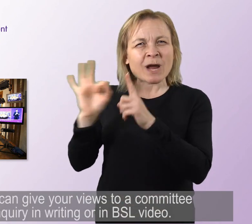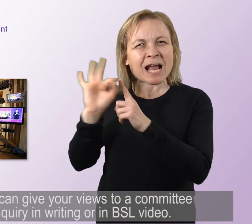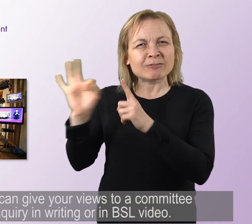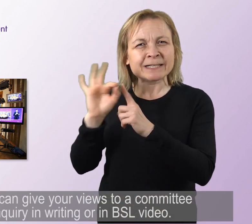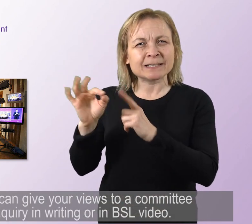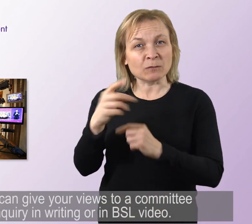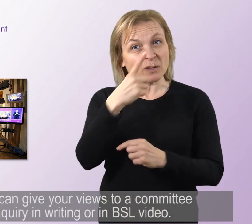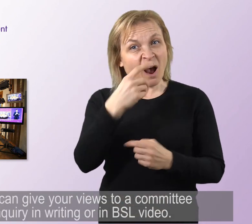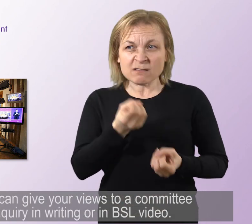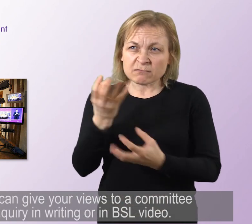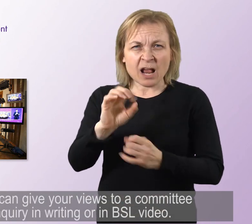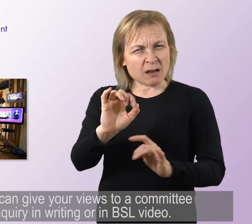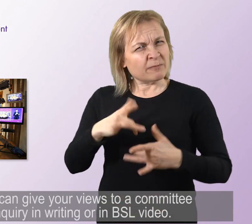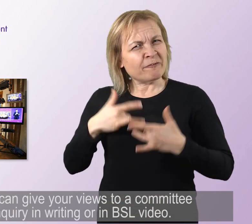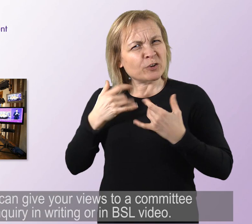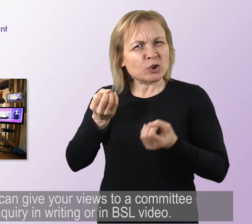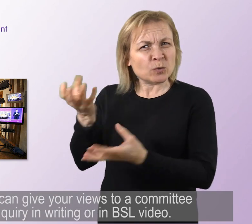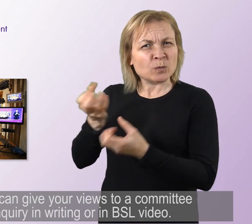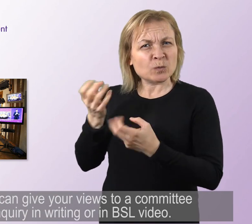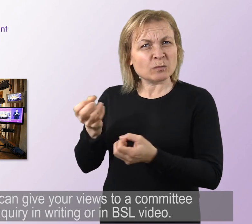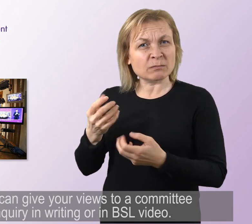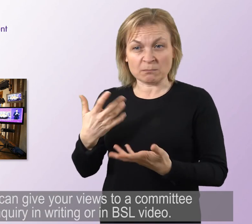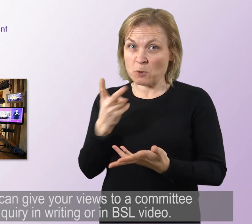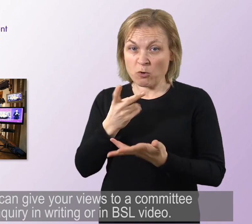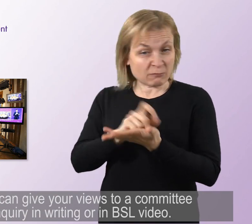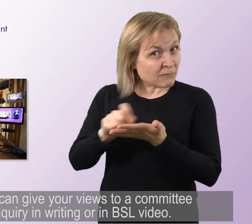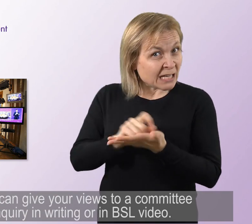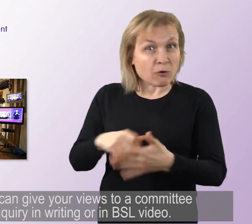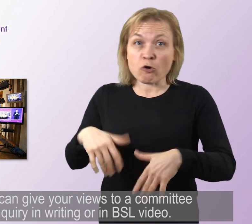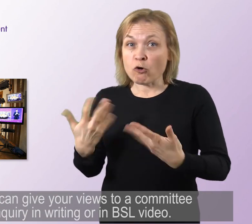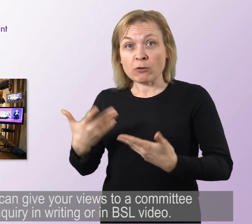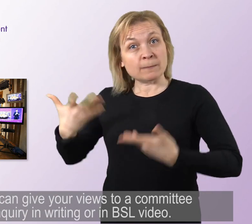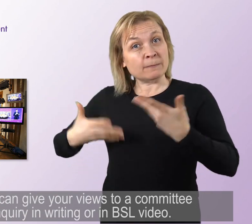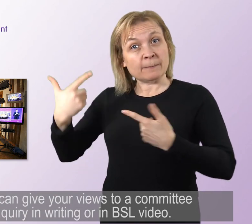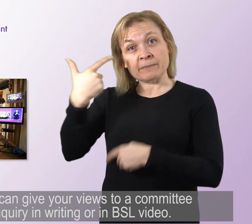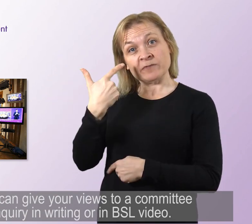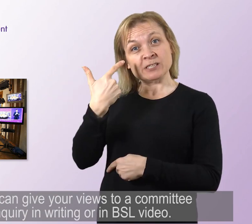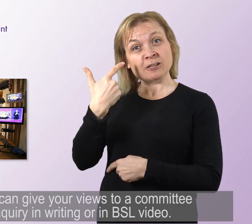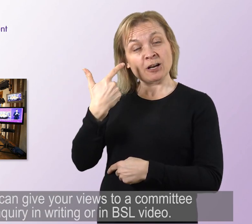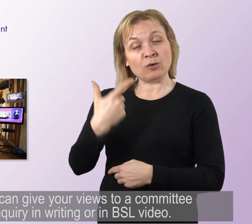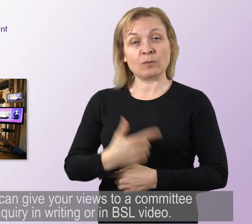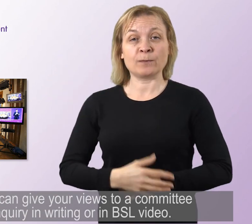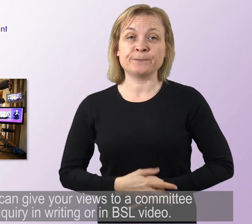You can give your views to a committee inquiry in writing or in BSL video